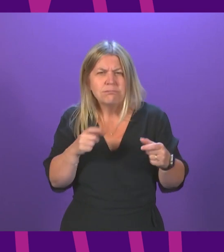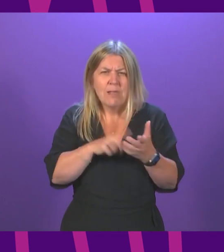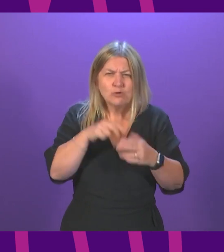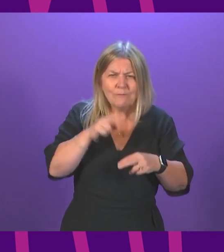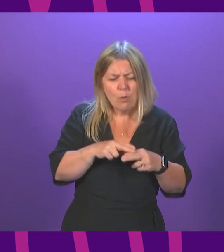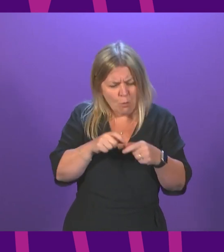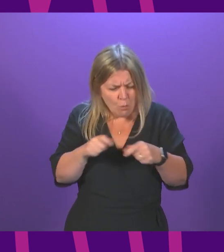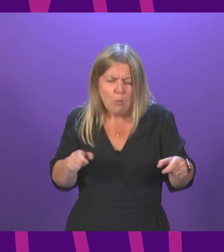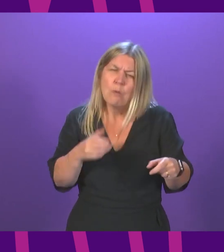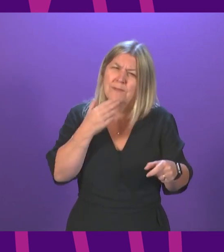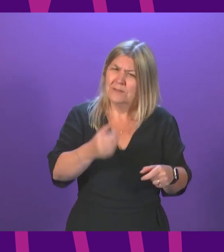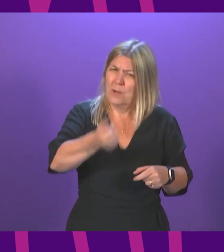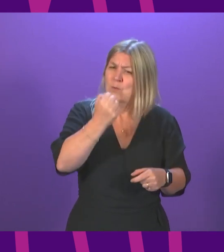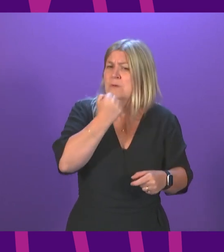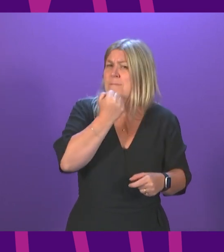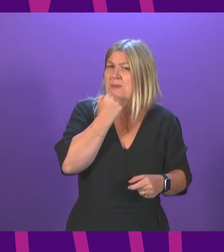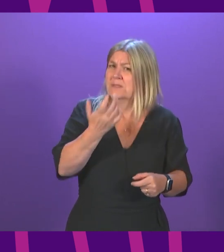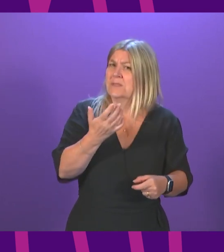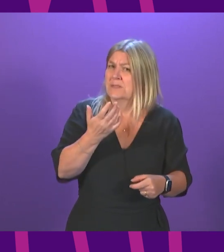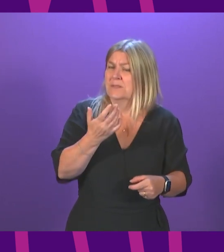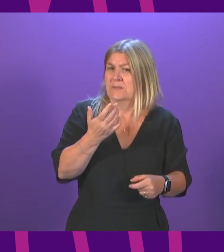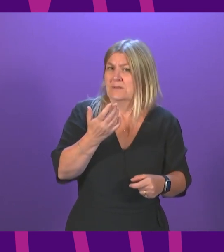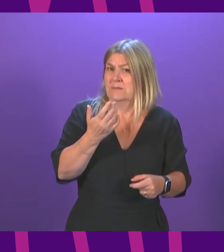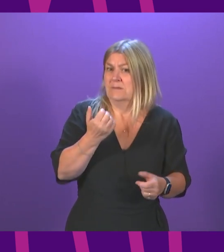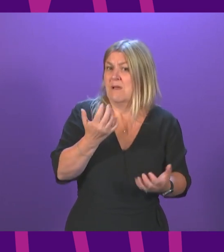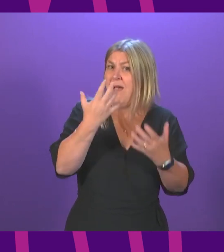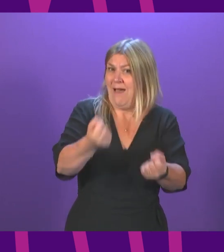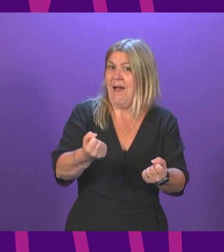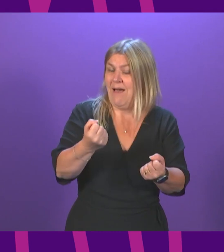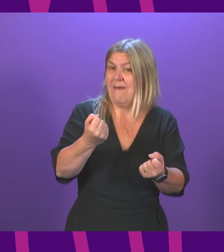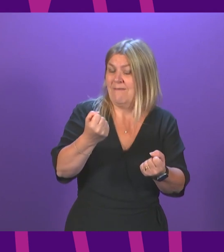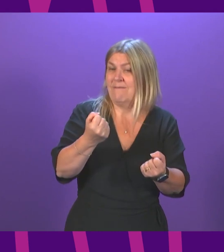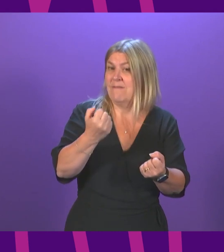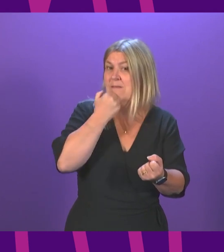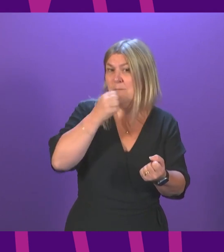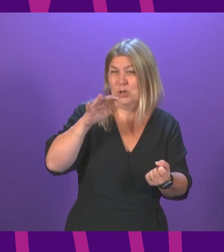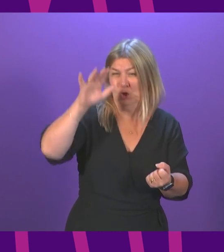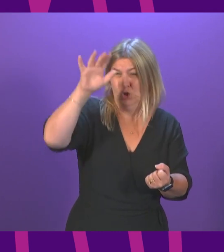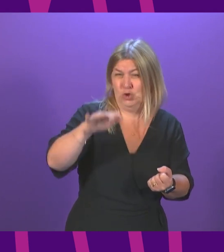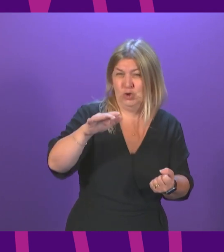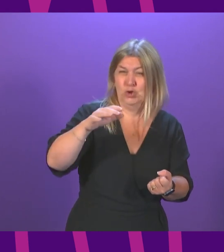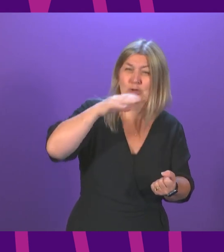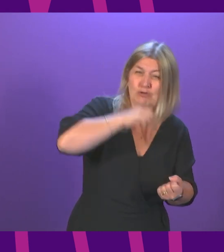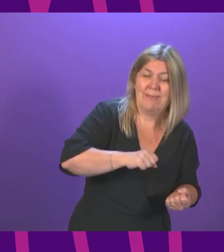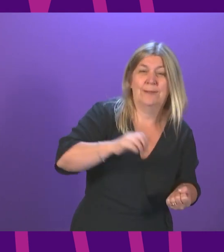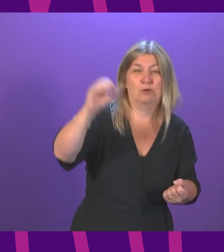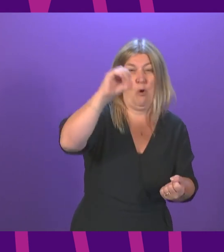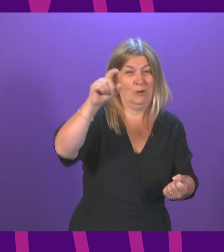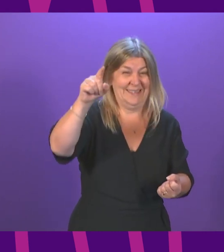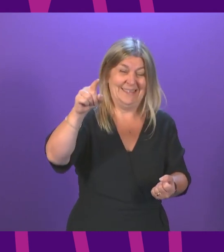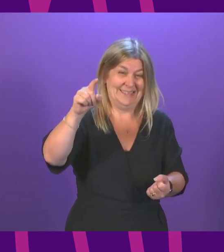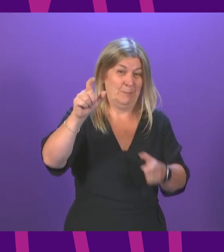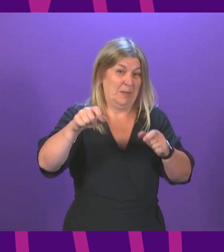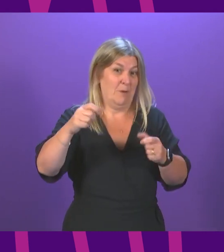today's figures there are cases reported in both Orkney and Shetland, very small numbers, but it is a reminder that this virus has not gone away.